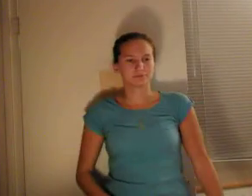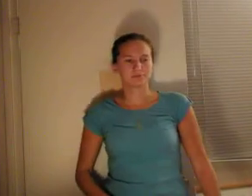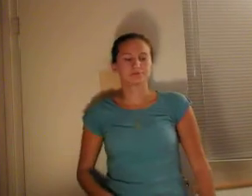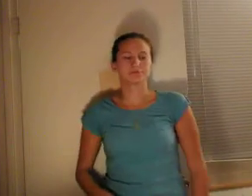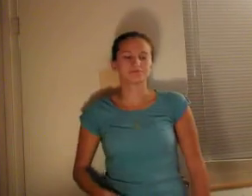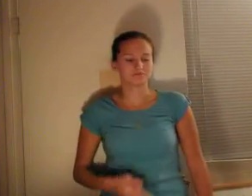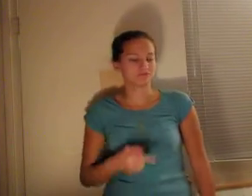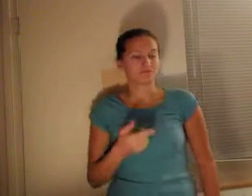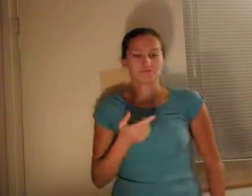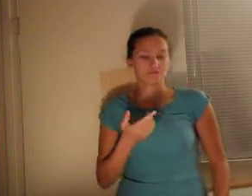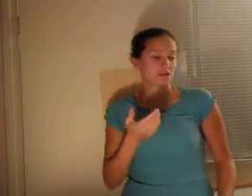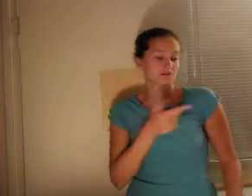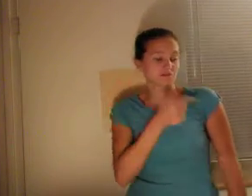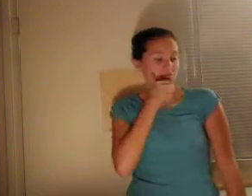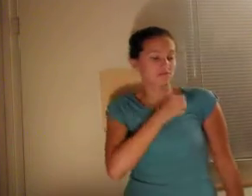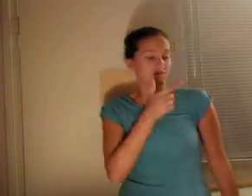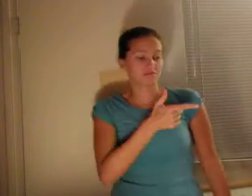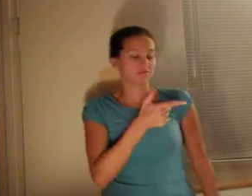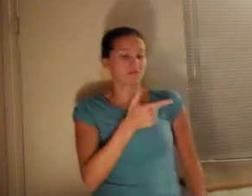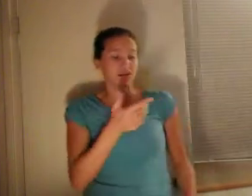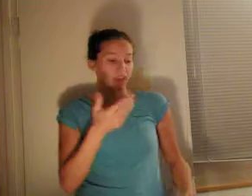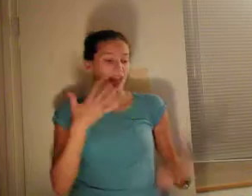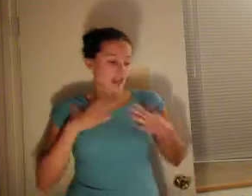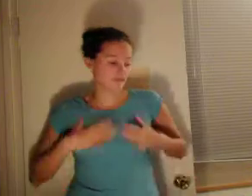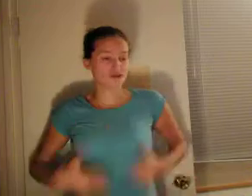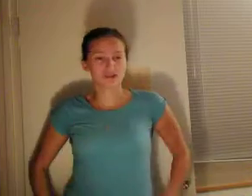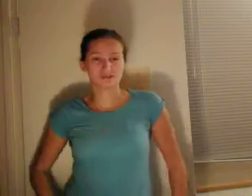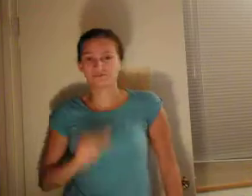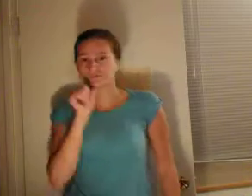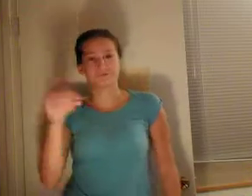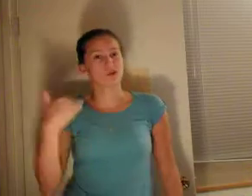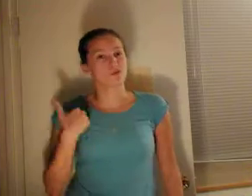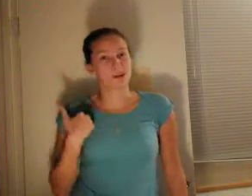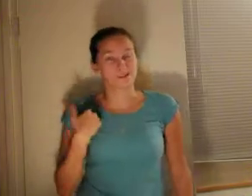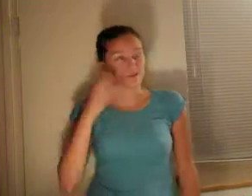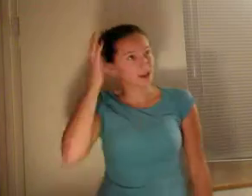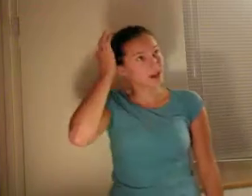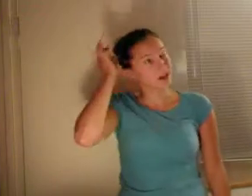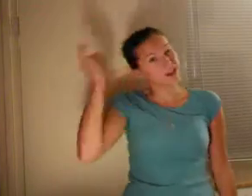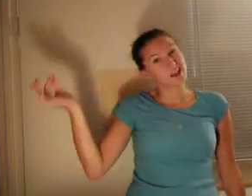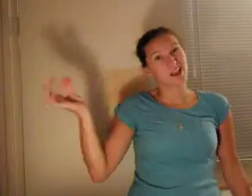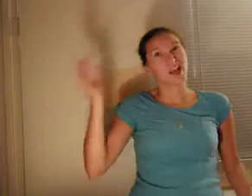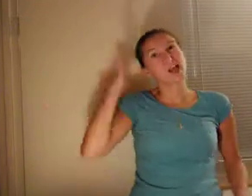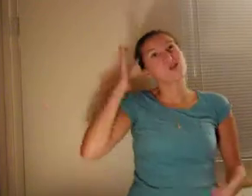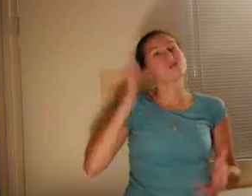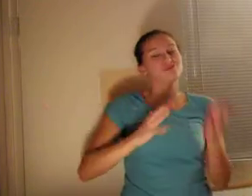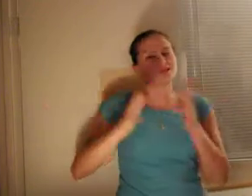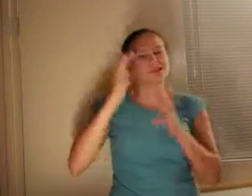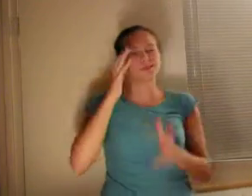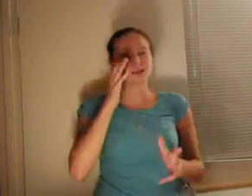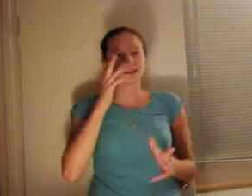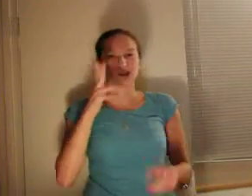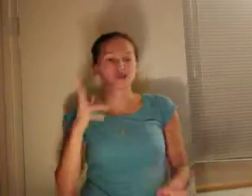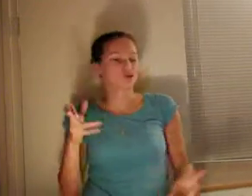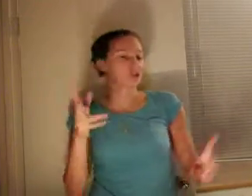She doesn't know what to dress, her hair is always a mess, if you catch a steal and she won't confess,